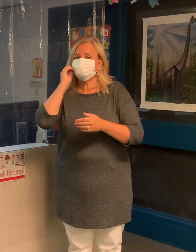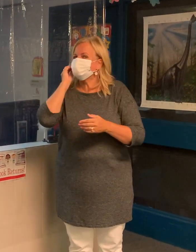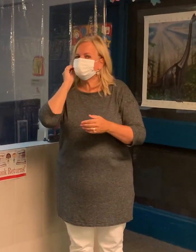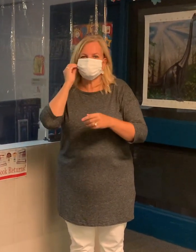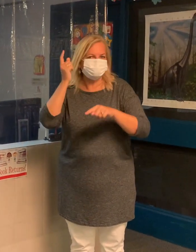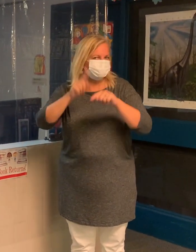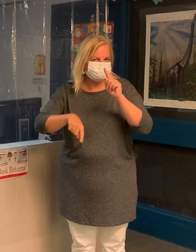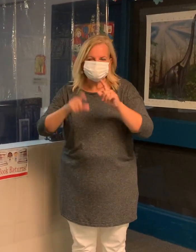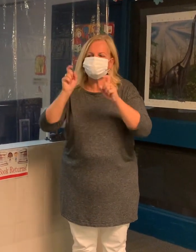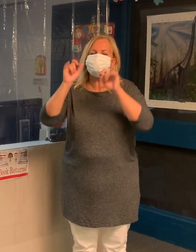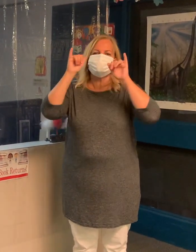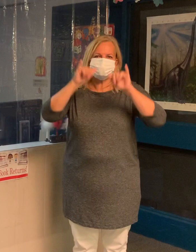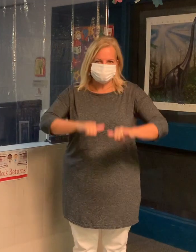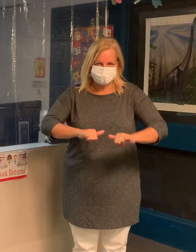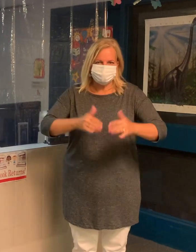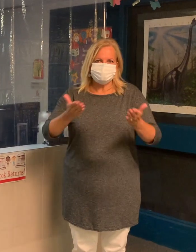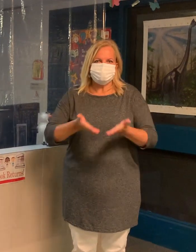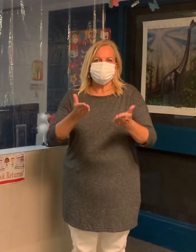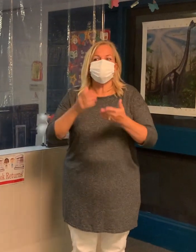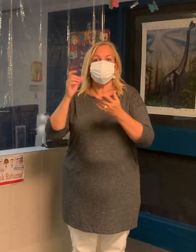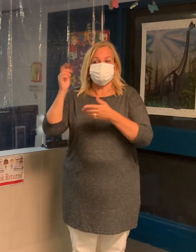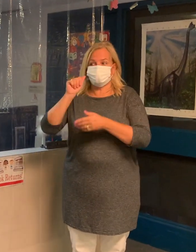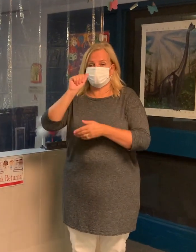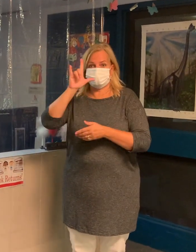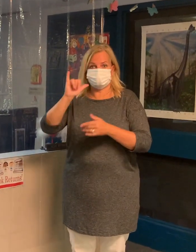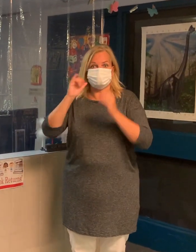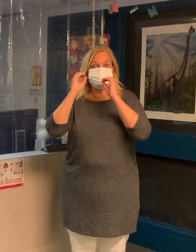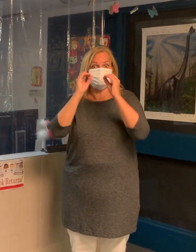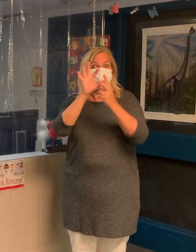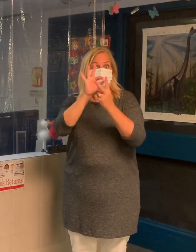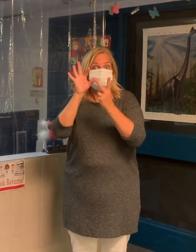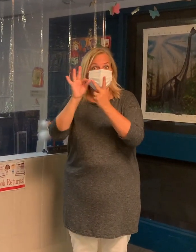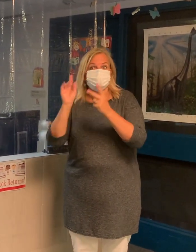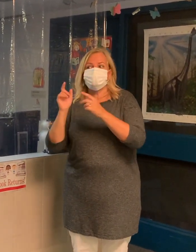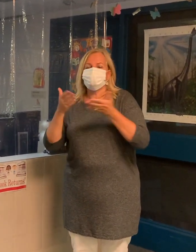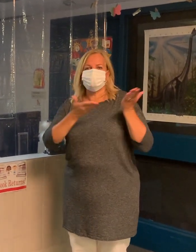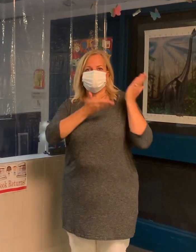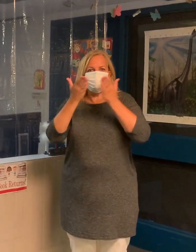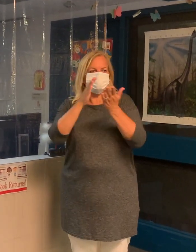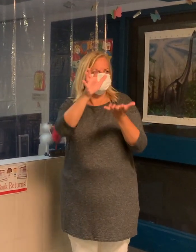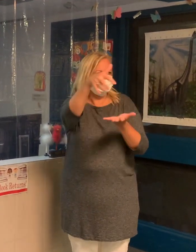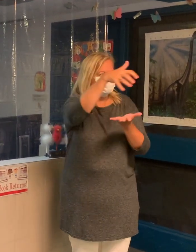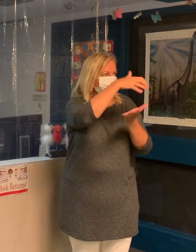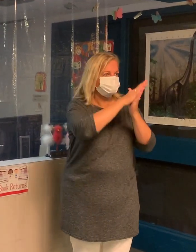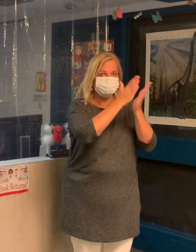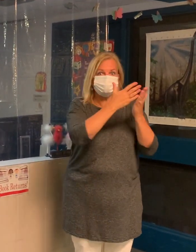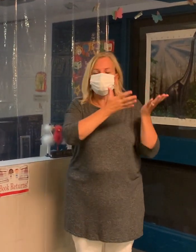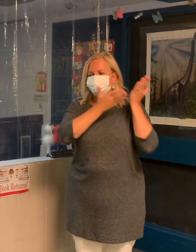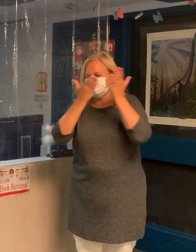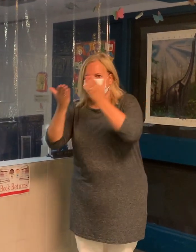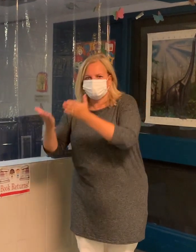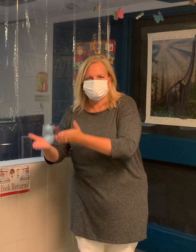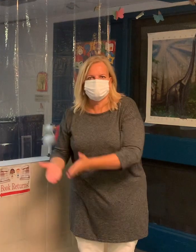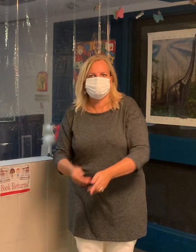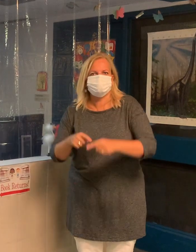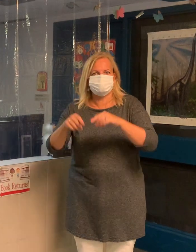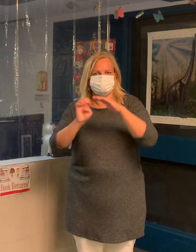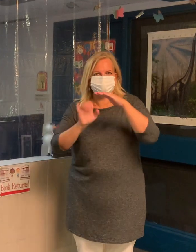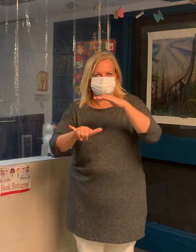are not allowed to be brought home. They have to remain in the school. Ali is teaching two options class in which she collects a whole bunch of books